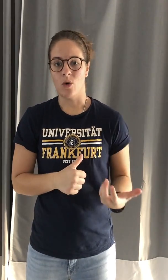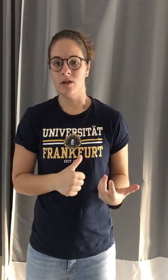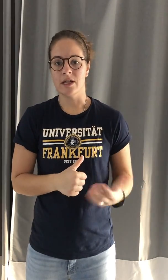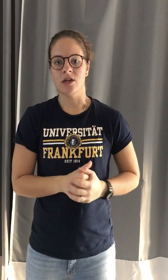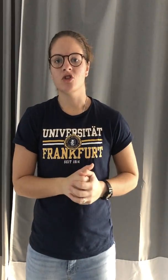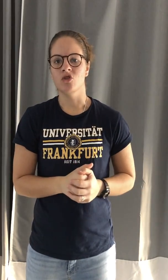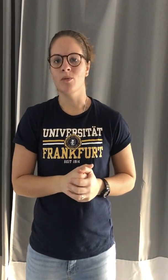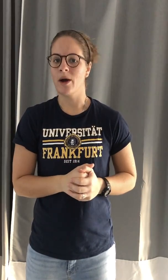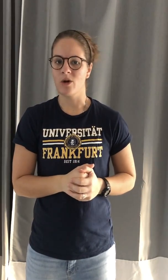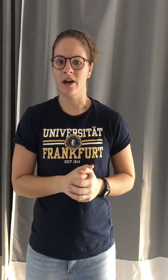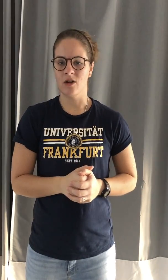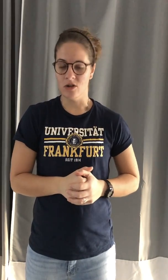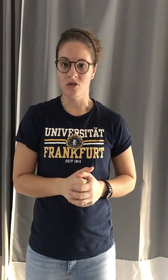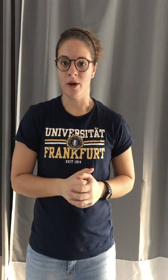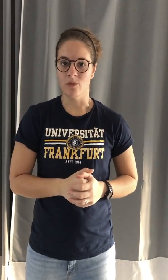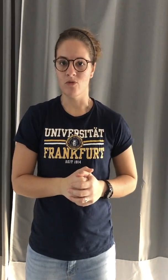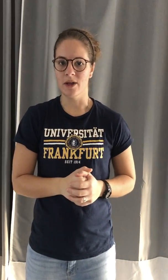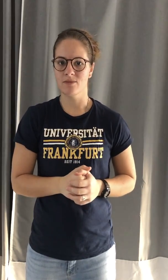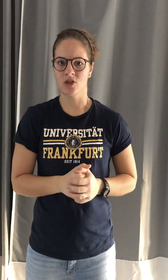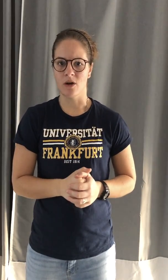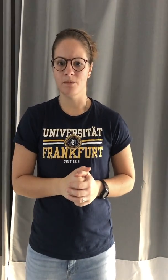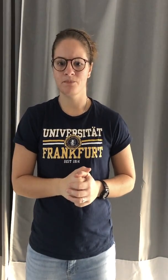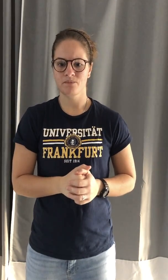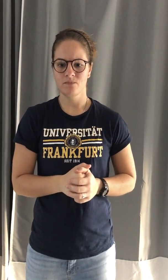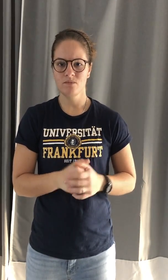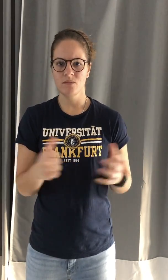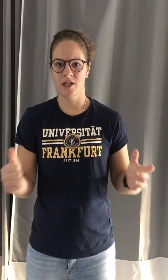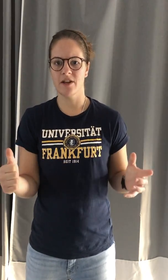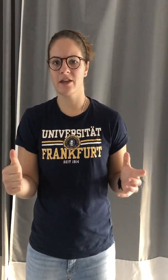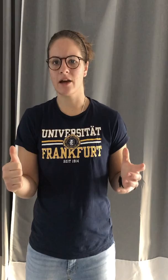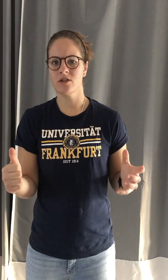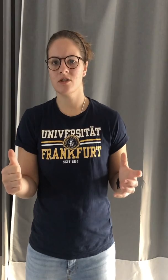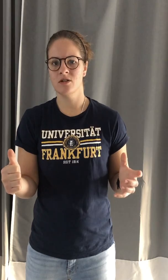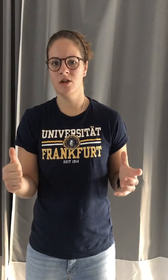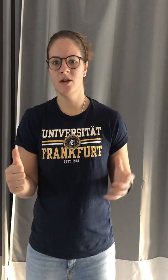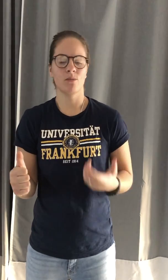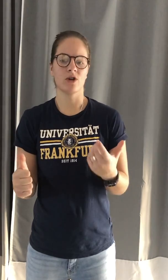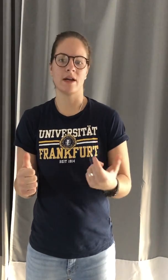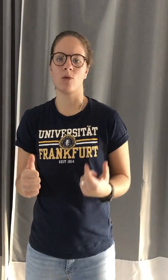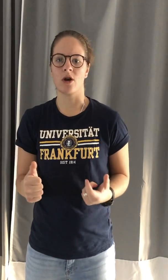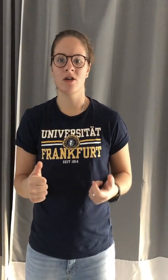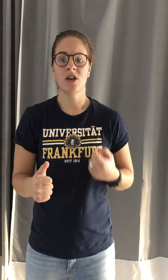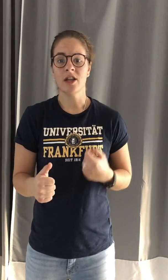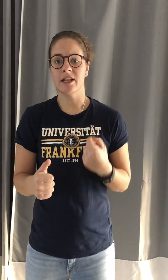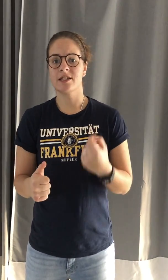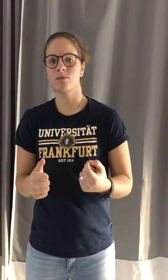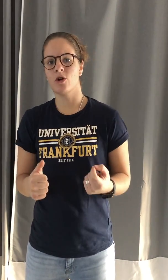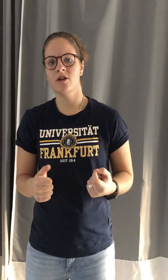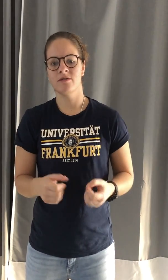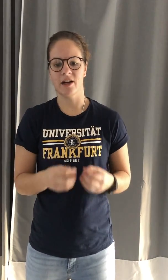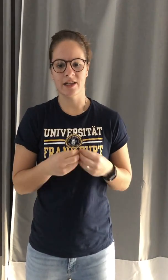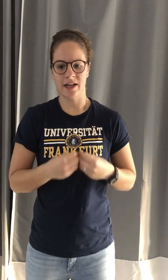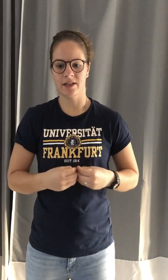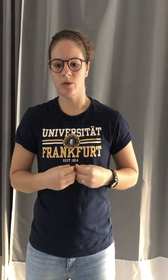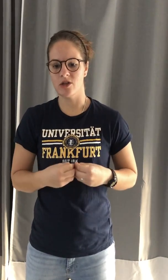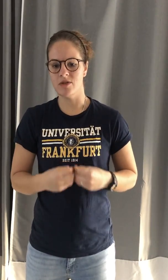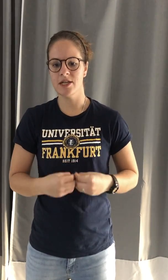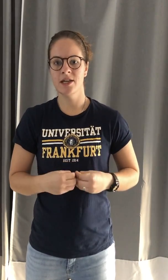quality to my workout and to my movement. So if nothing else, more is not more. Less is more. Find exactly what you need.